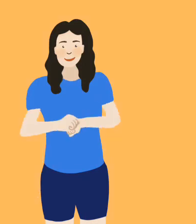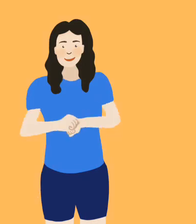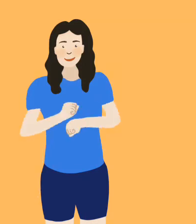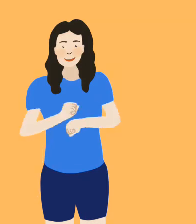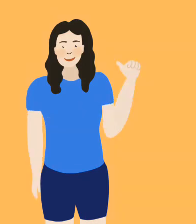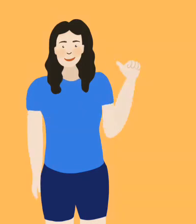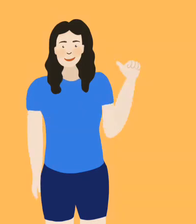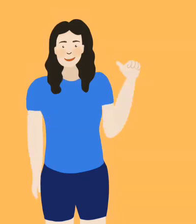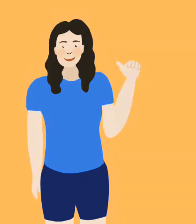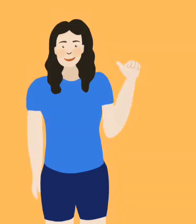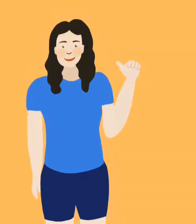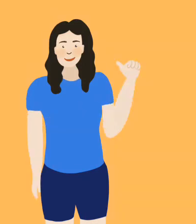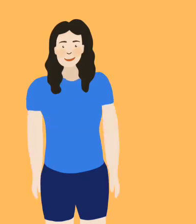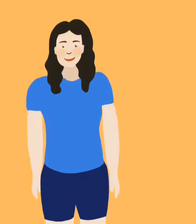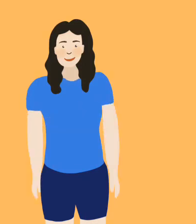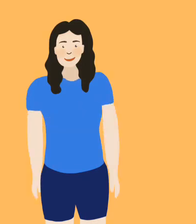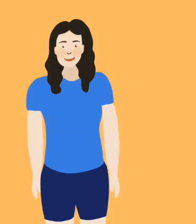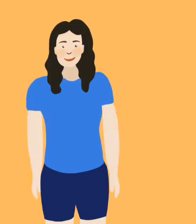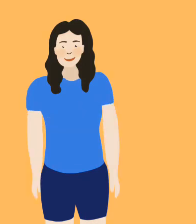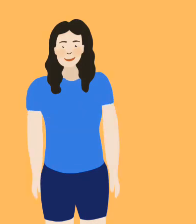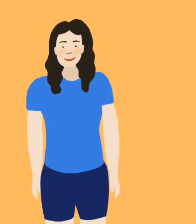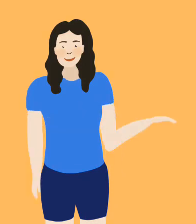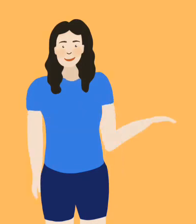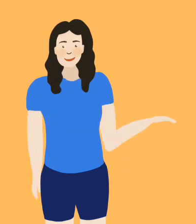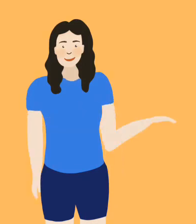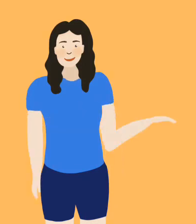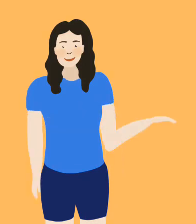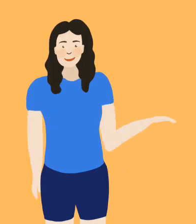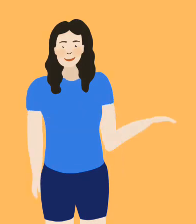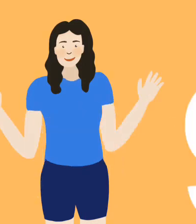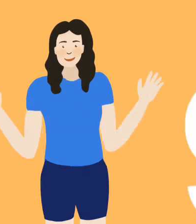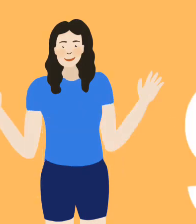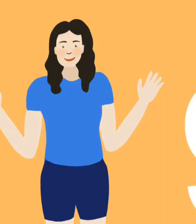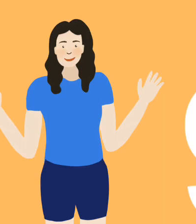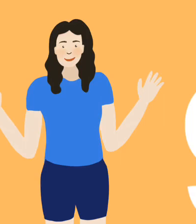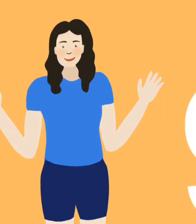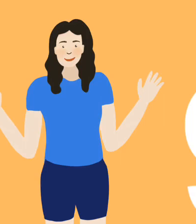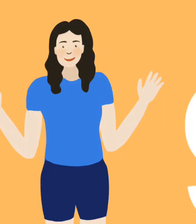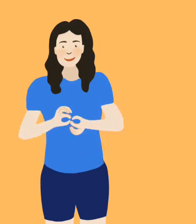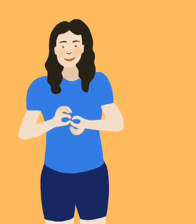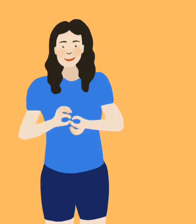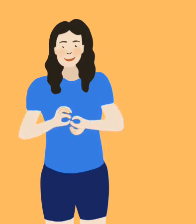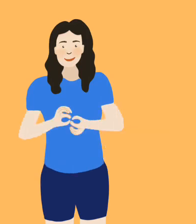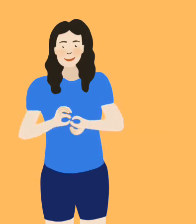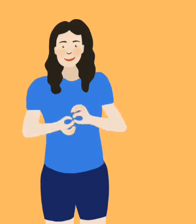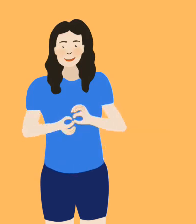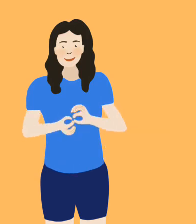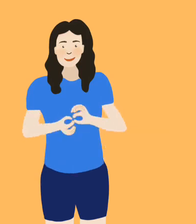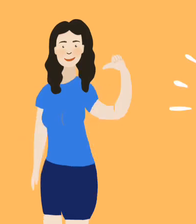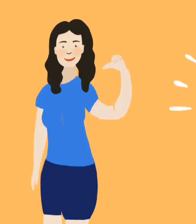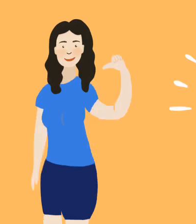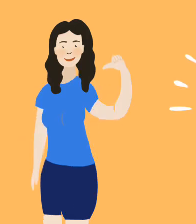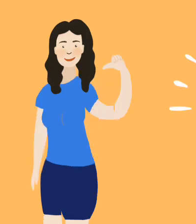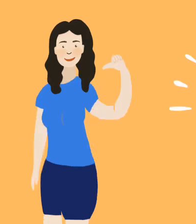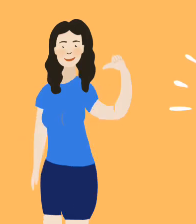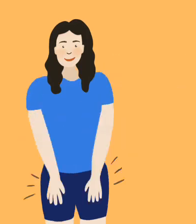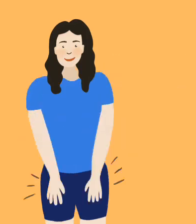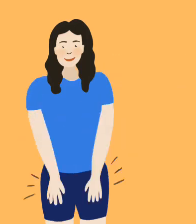rollin' Nine! This old man, he played nine He played knick-knack on my spine With a